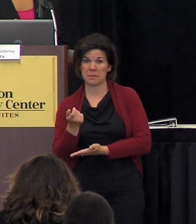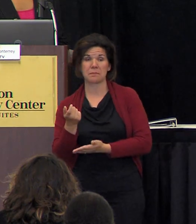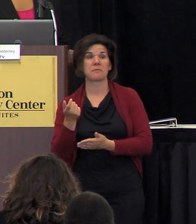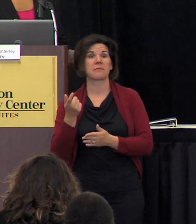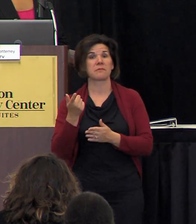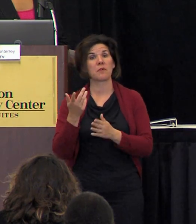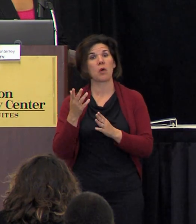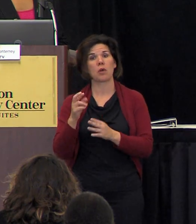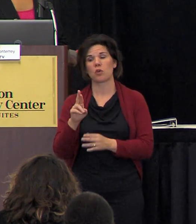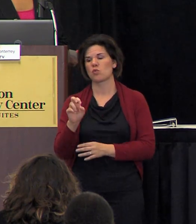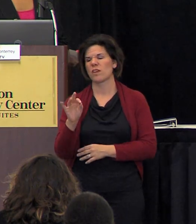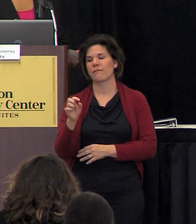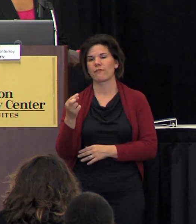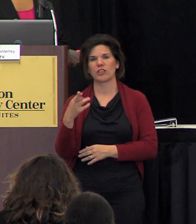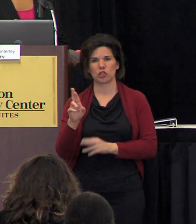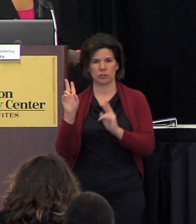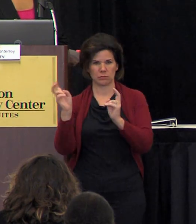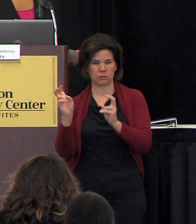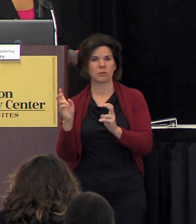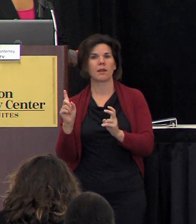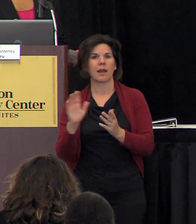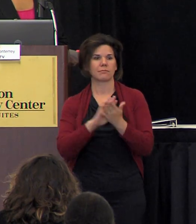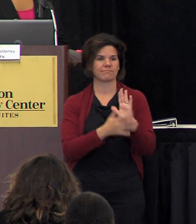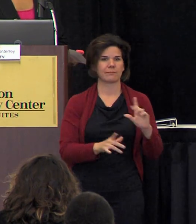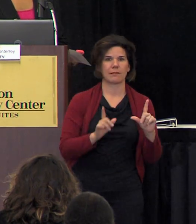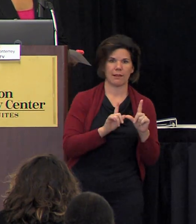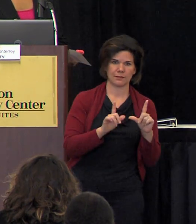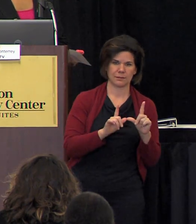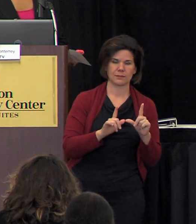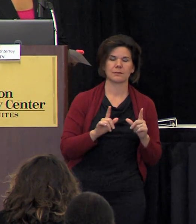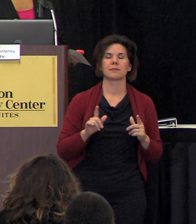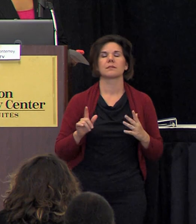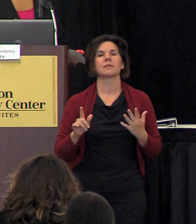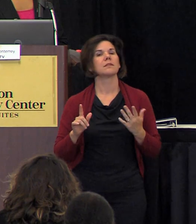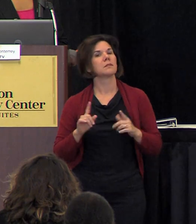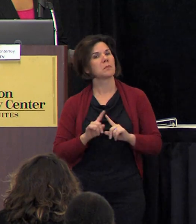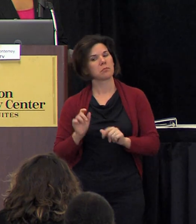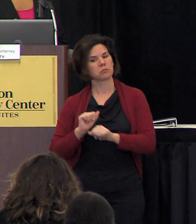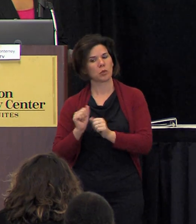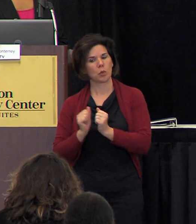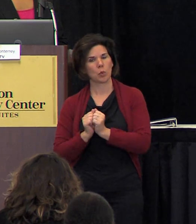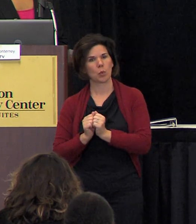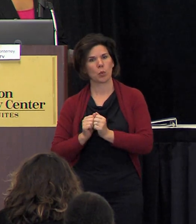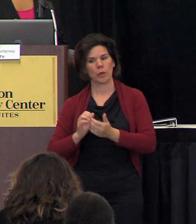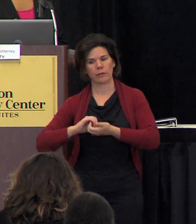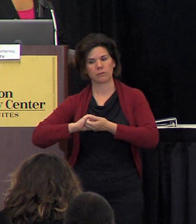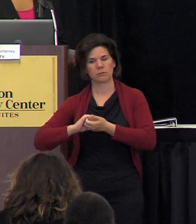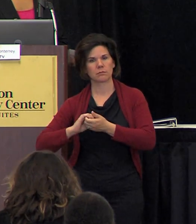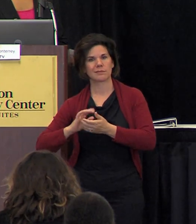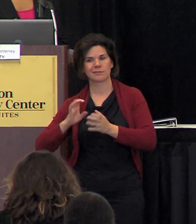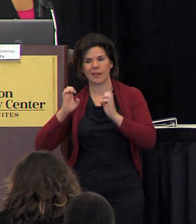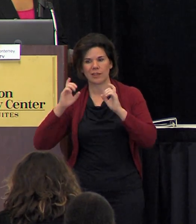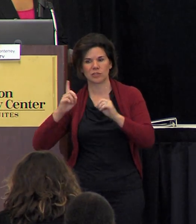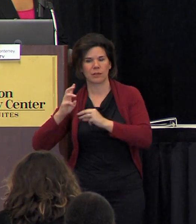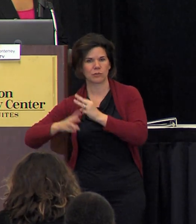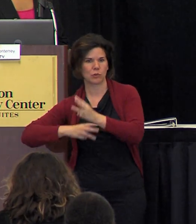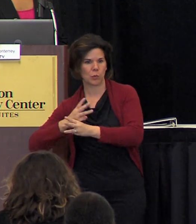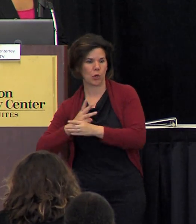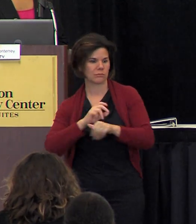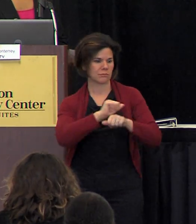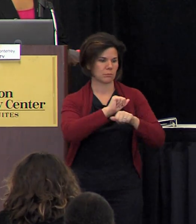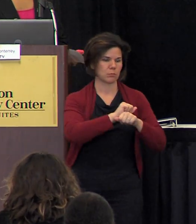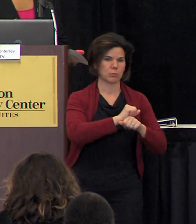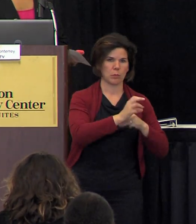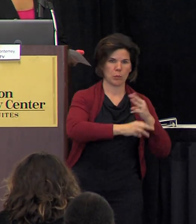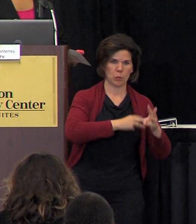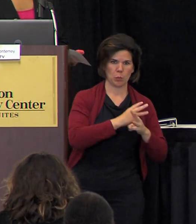a quote refresher course and then get licensed but we're working with the the the collaborators in the education world and the employment